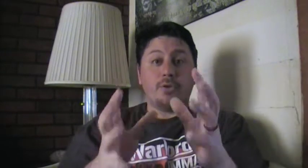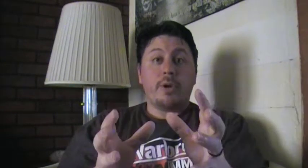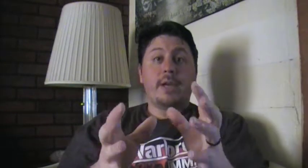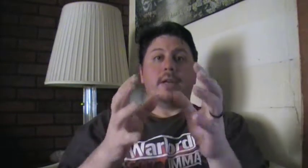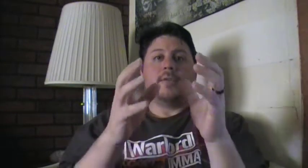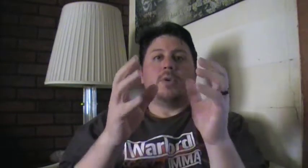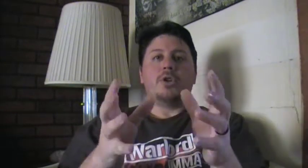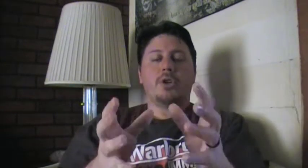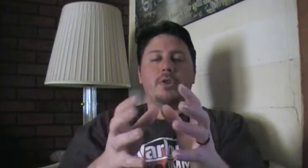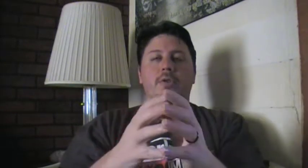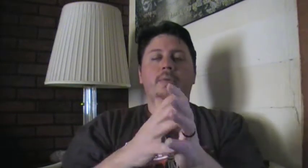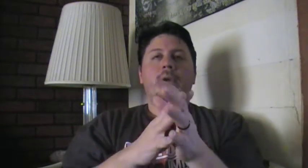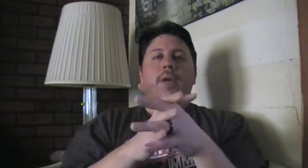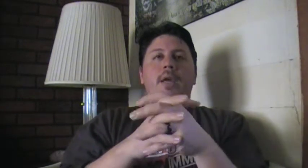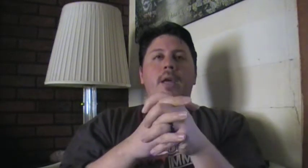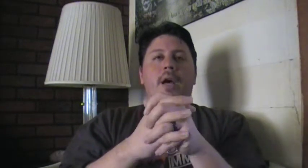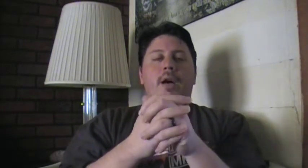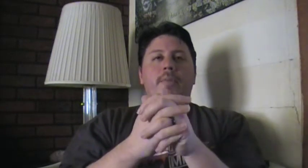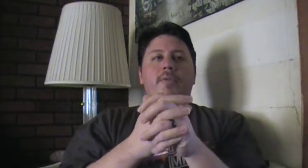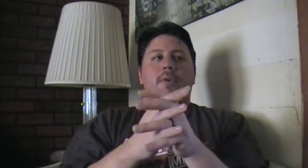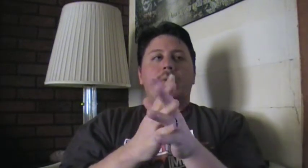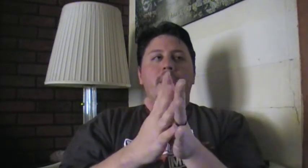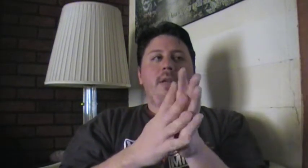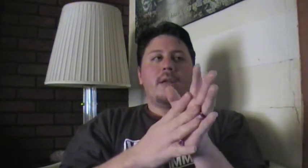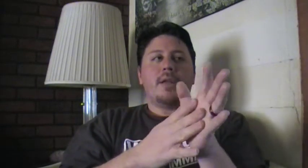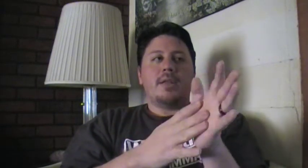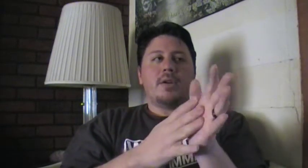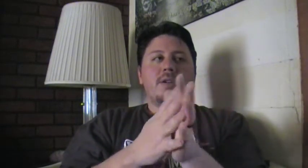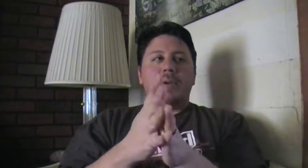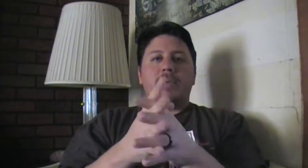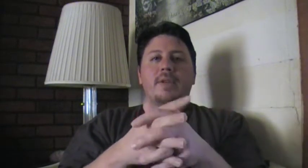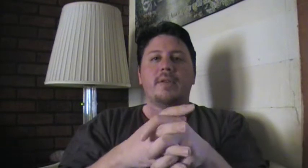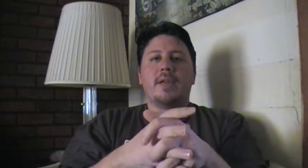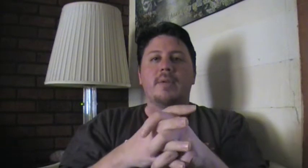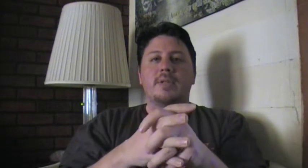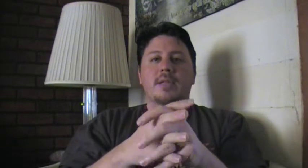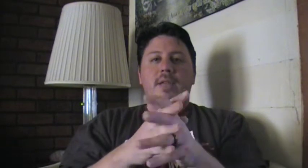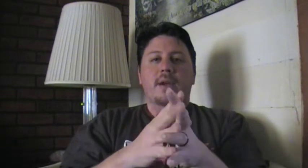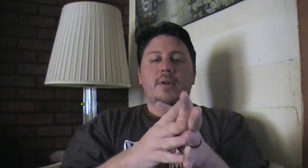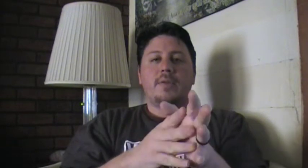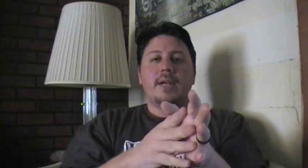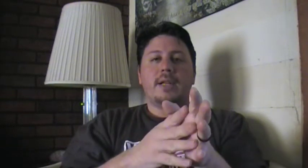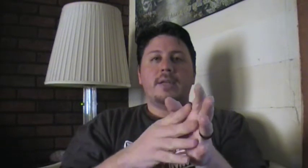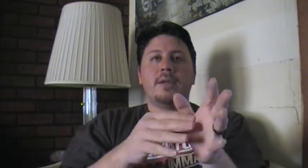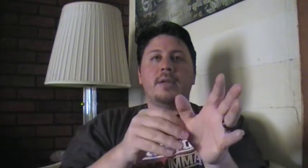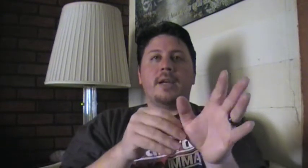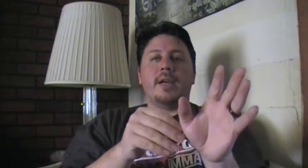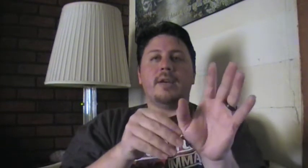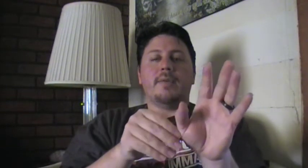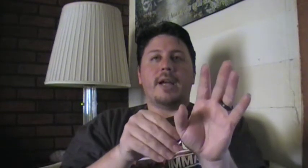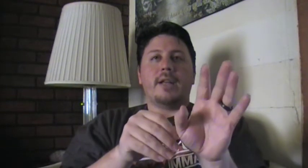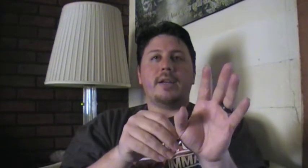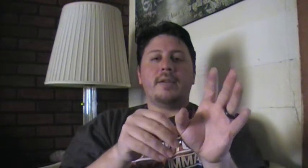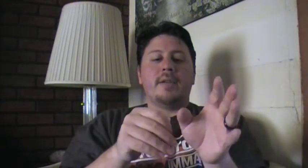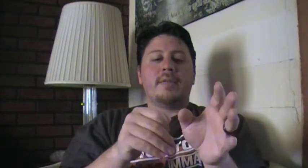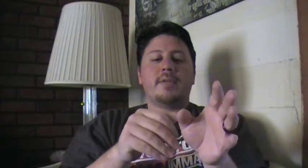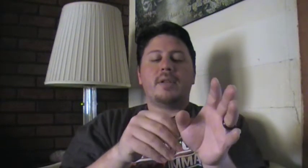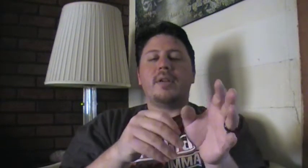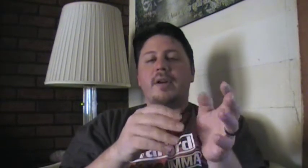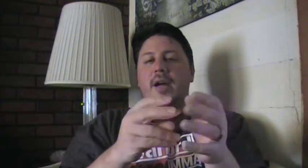train. It's what you're going to do. So, there are some people out there that just think they are too deadly and in reality, they're not.